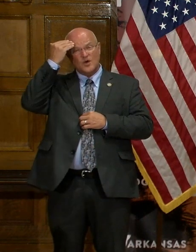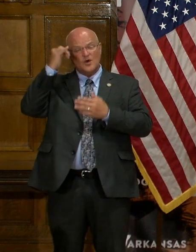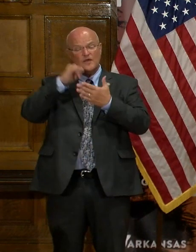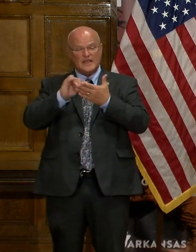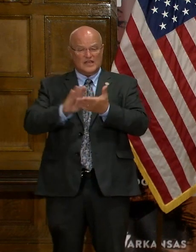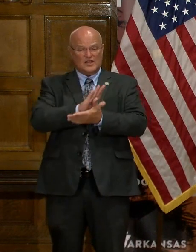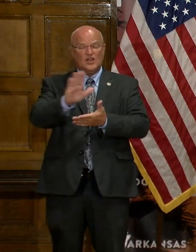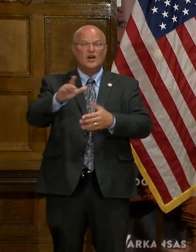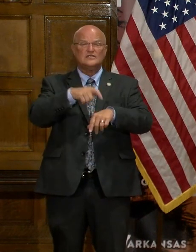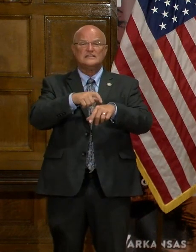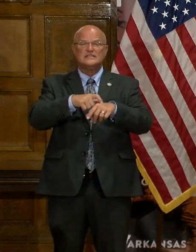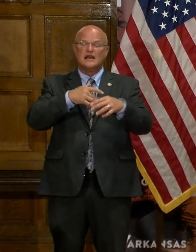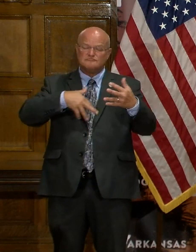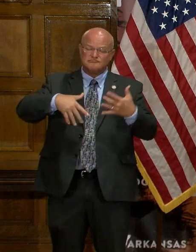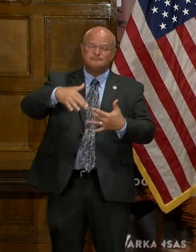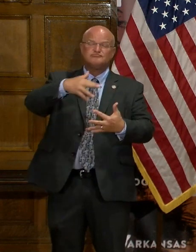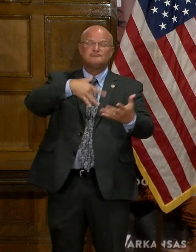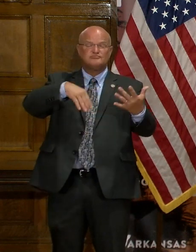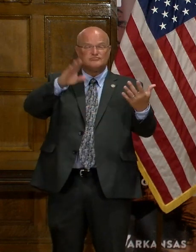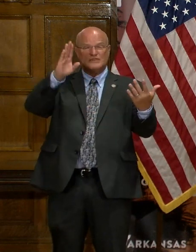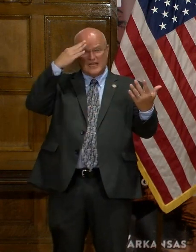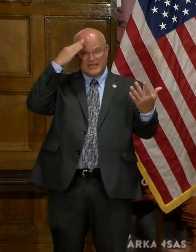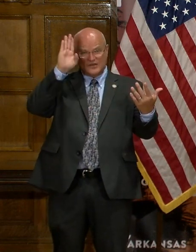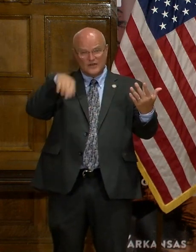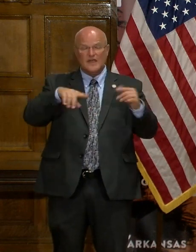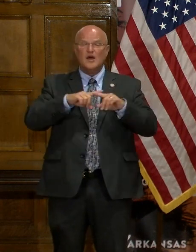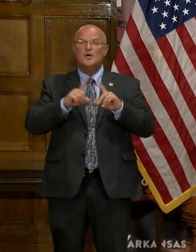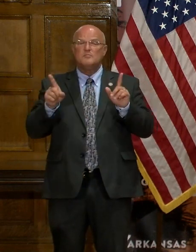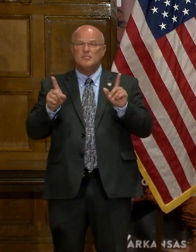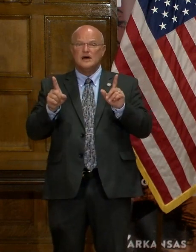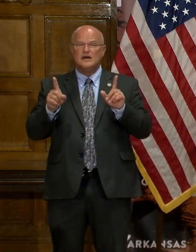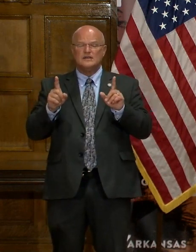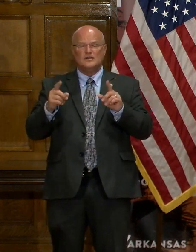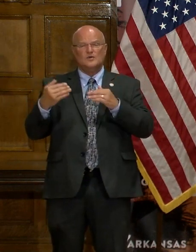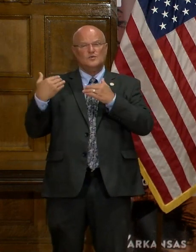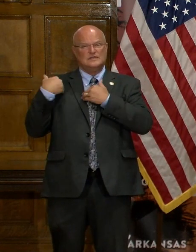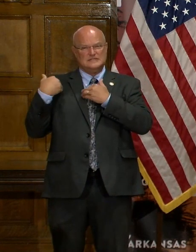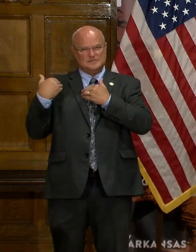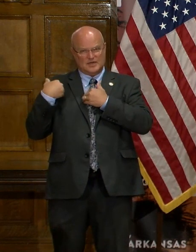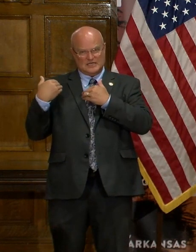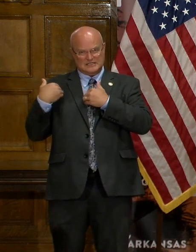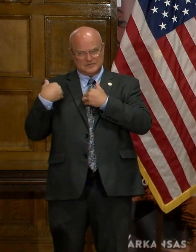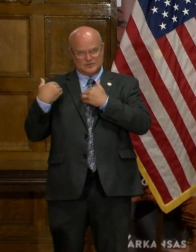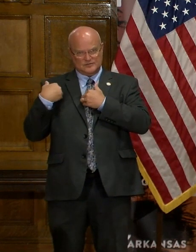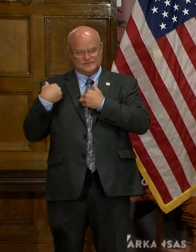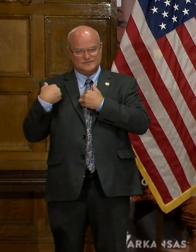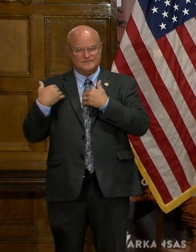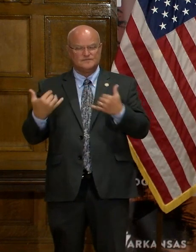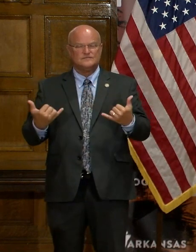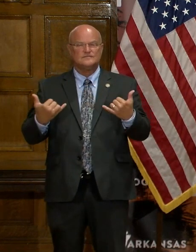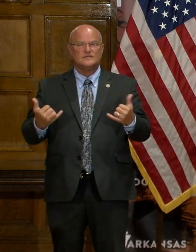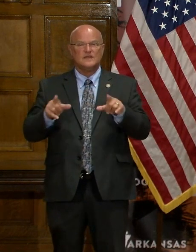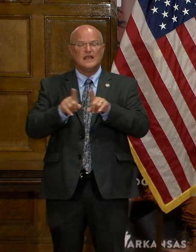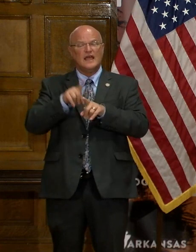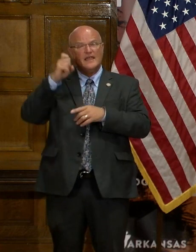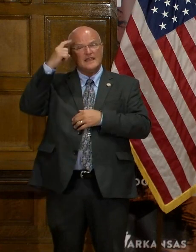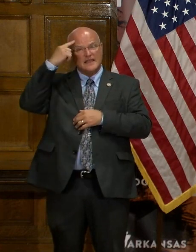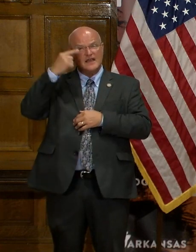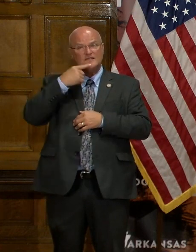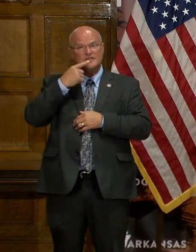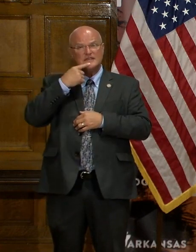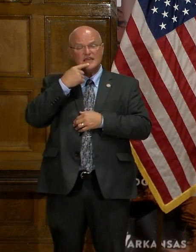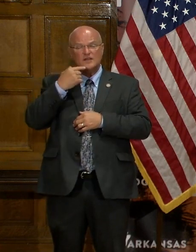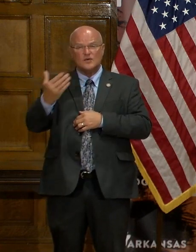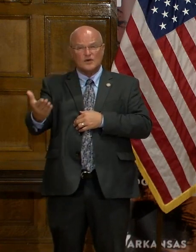college is a time to socialize, but we need to do this in a very, you need to do this in a very responsible manner. And as the governor mentioned, we're